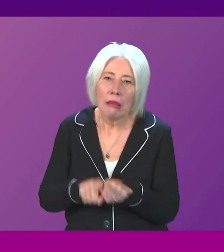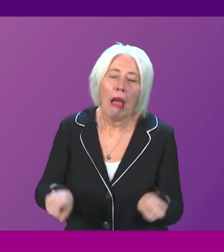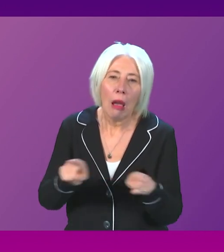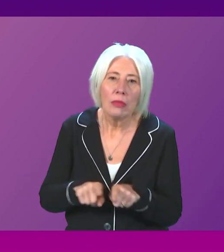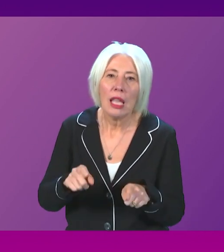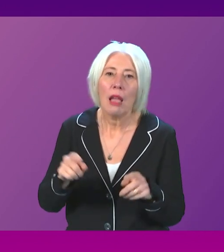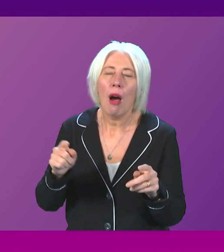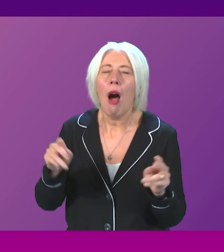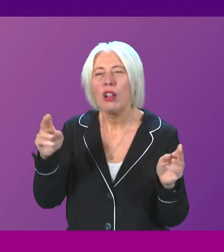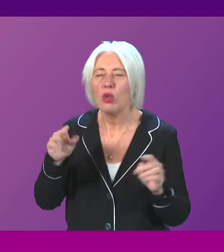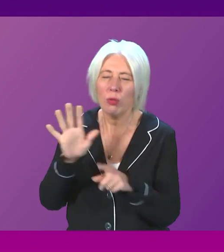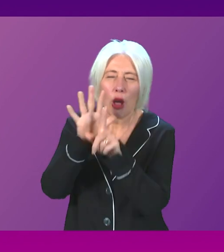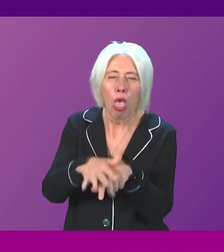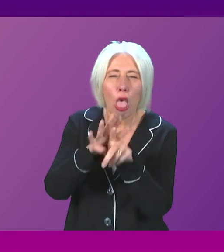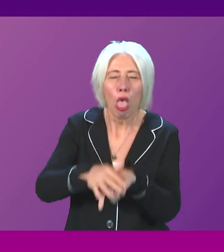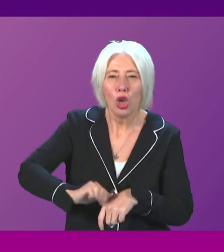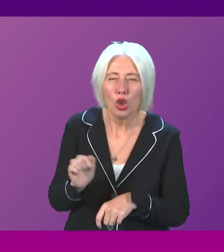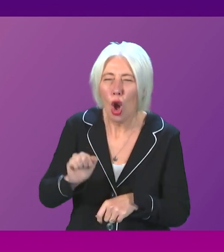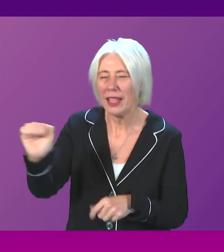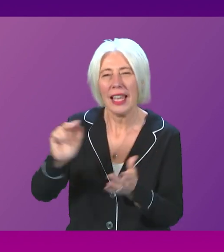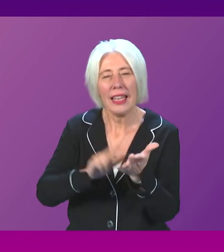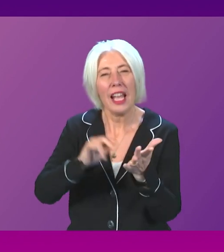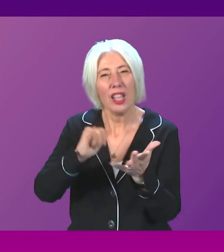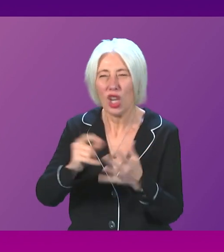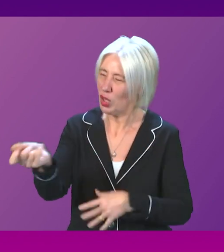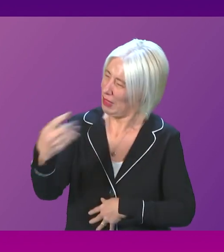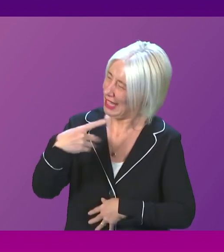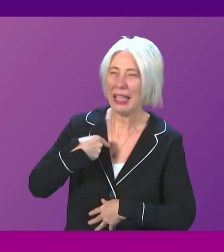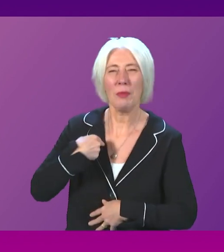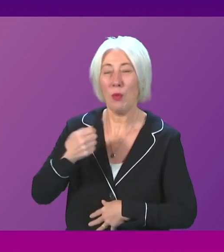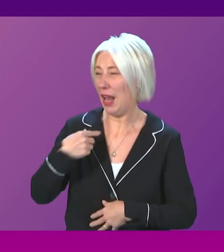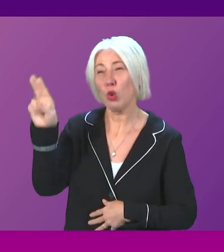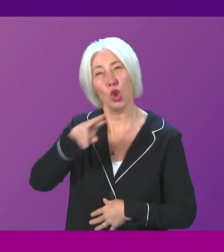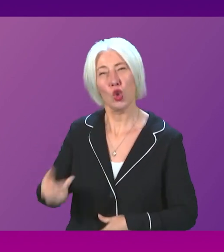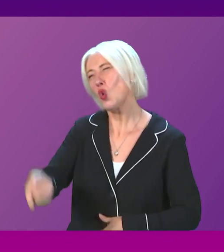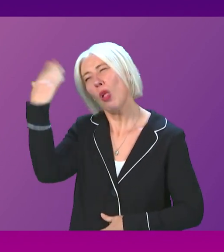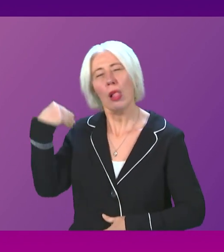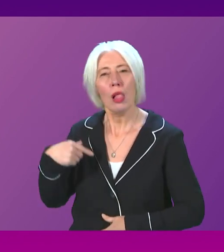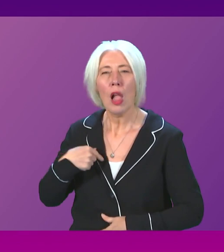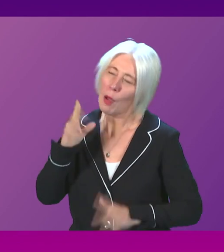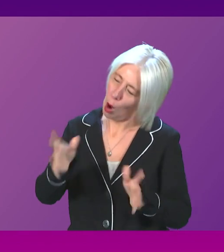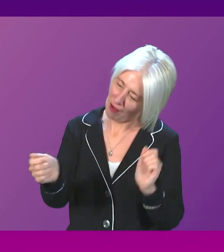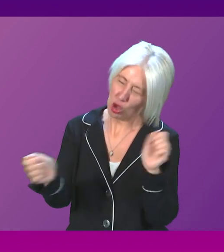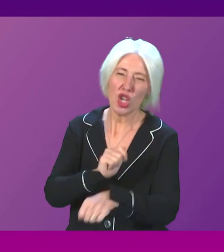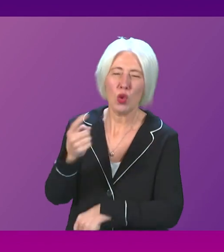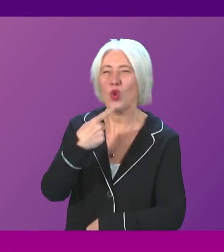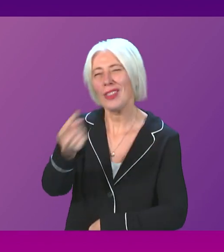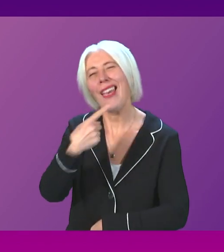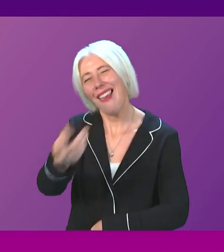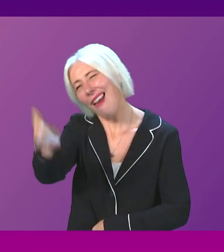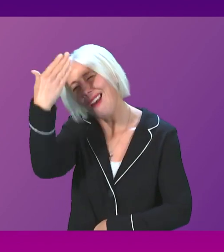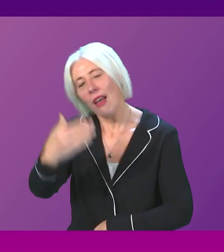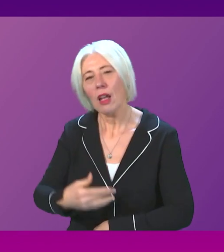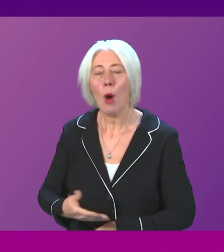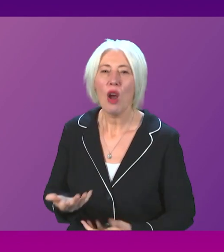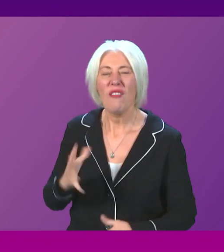of talking down Scotland. I've been hearing Nicola Sturgeon shout that slogan since I was at school. Time to change the record, First Minister. For 15